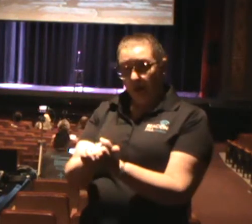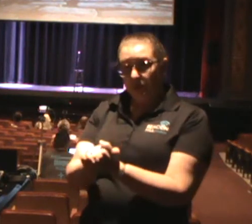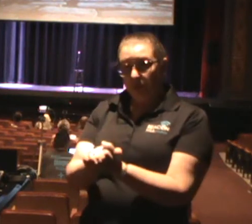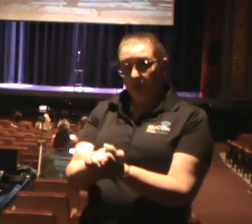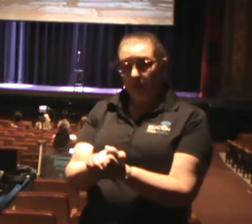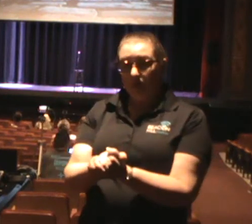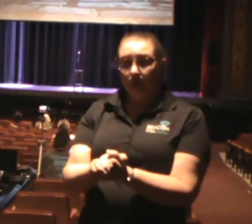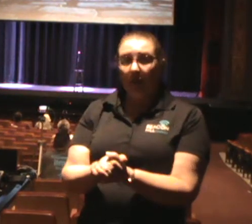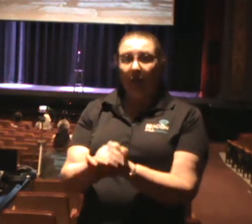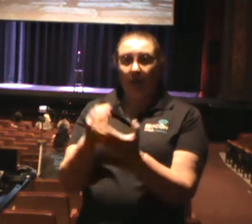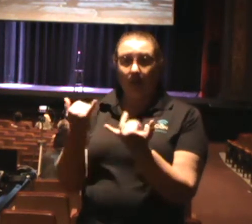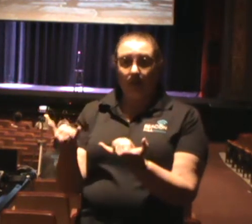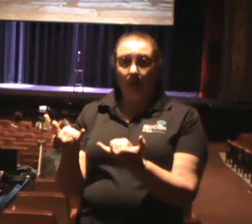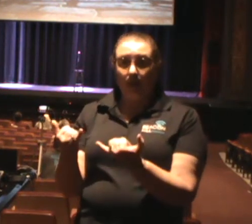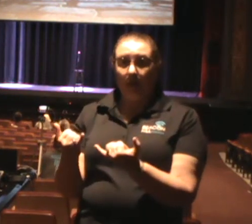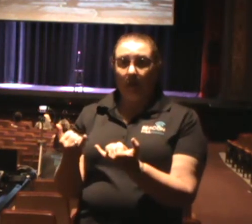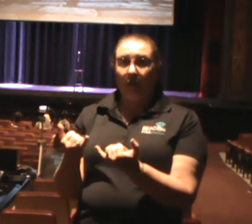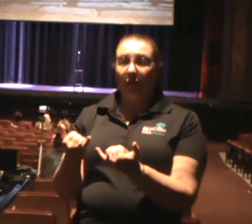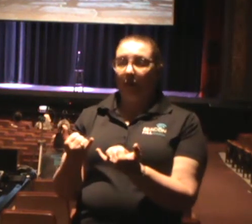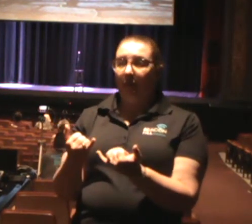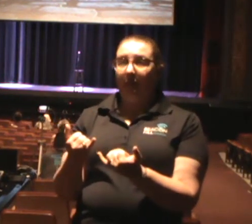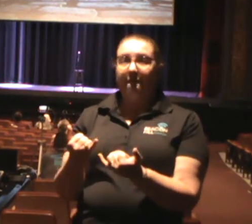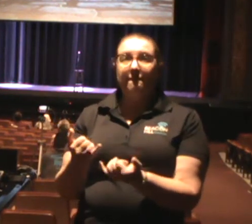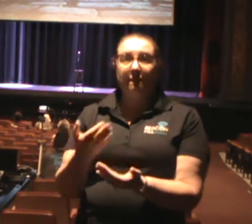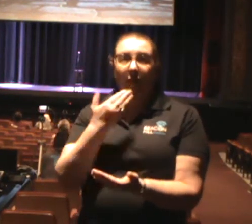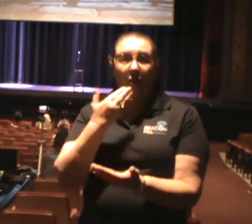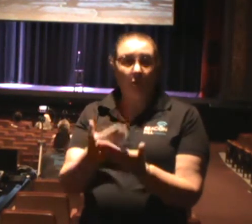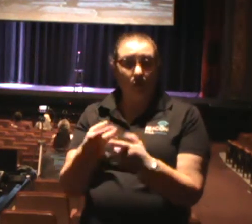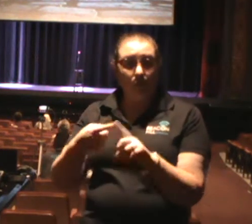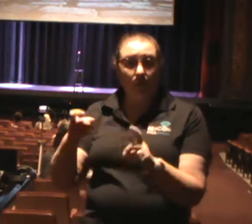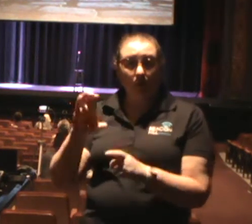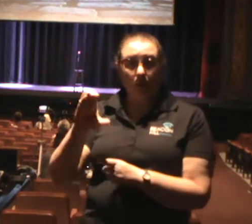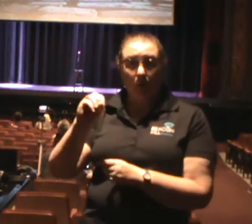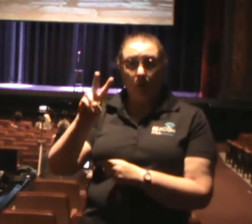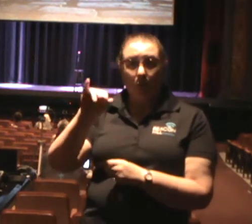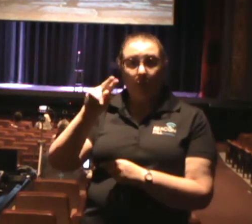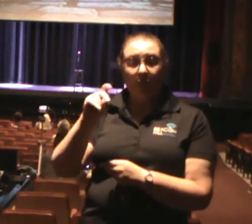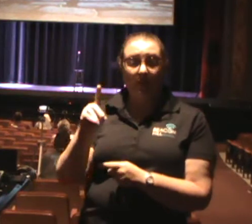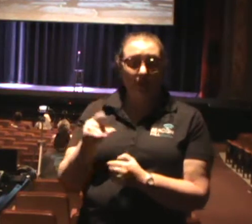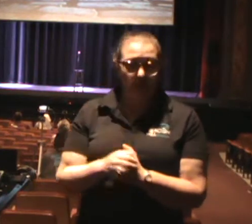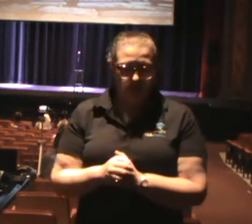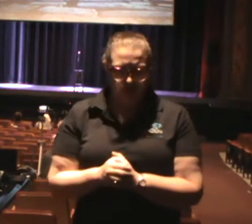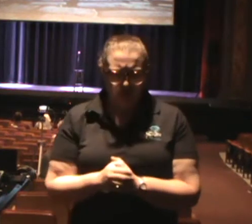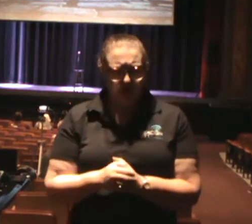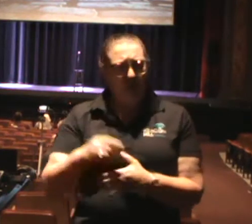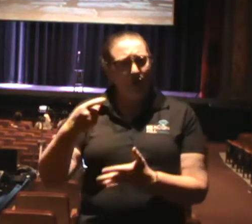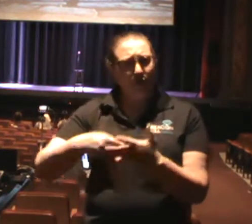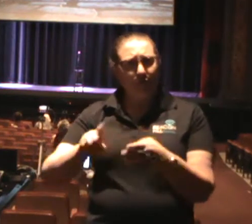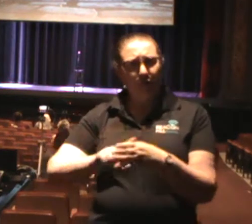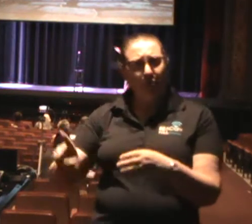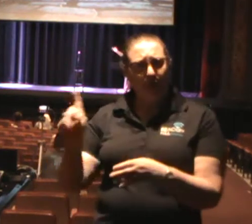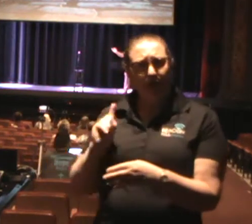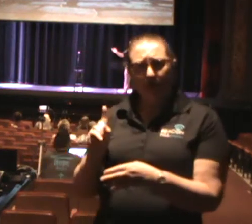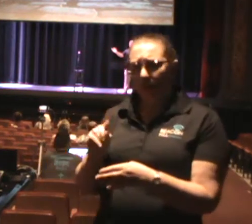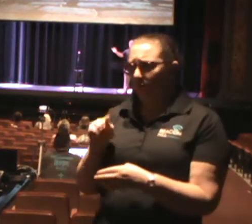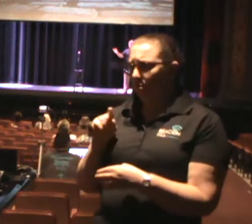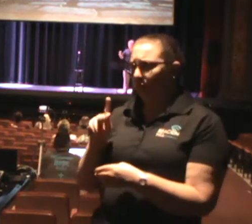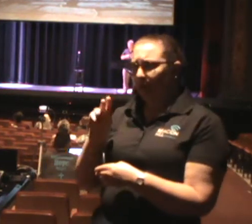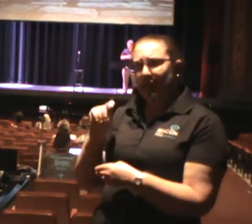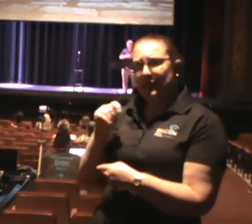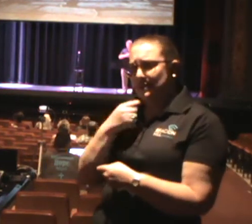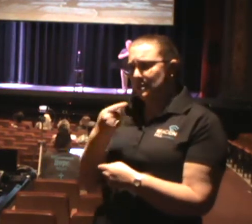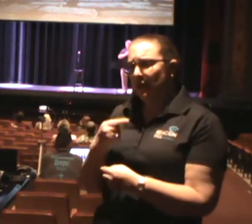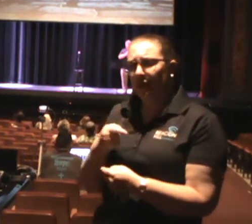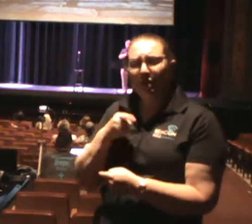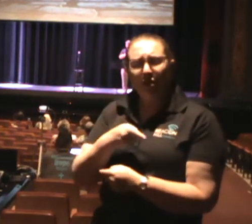we'll be ready to bring the band back. And so doing that, we're like, okay, that's great. So I asked Brand to come back this week. He's doing a great job. Amen.